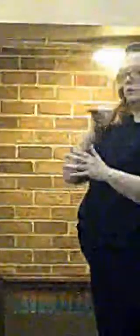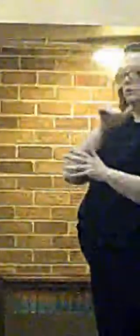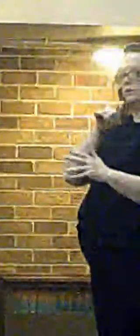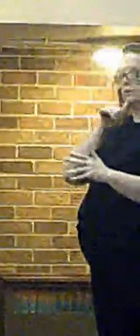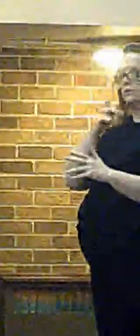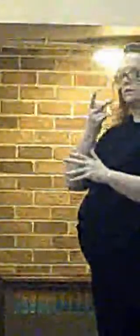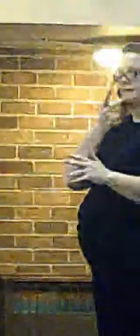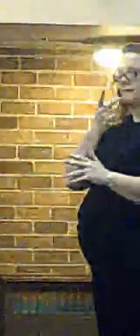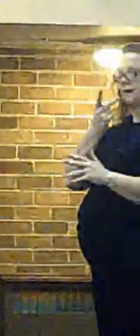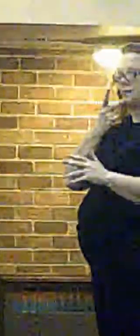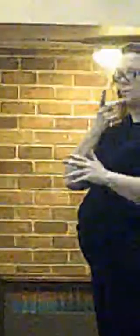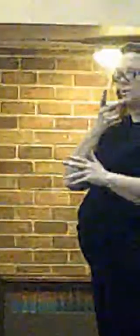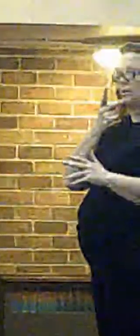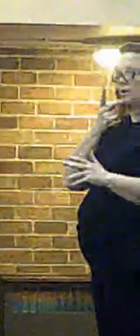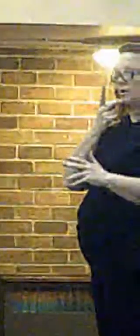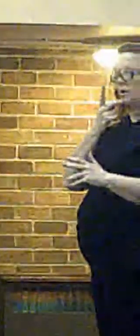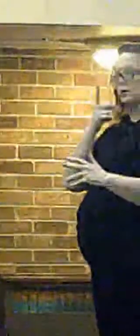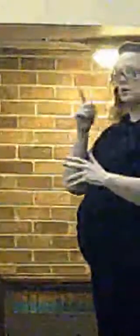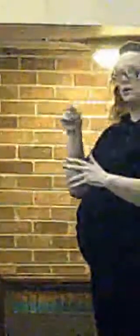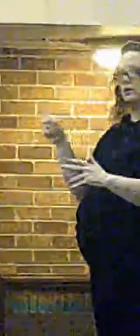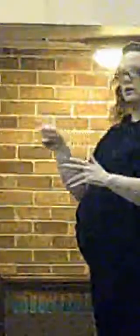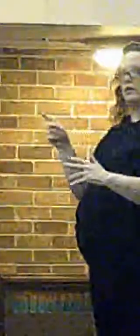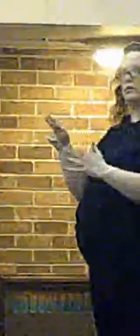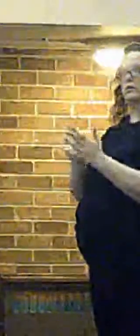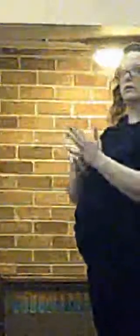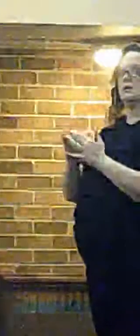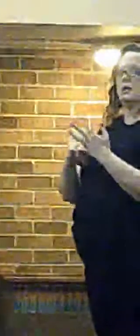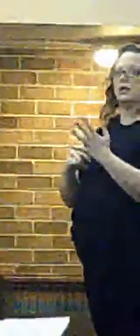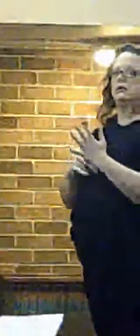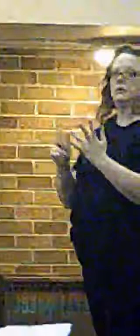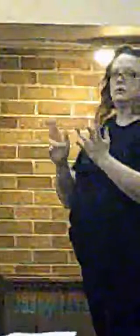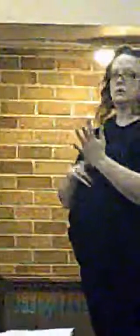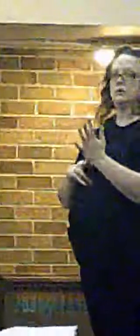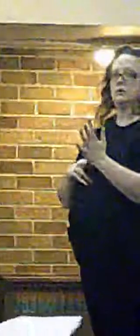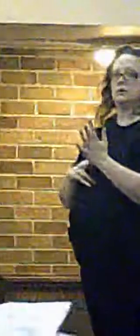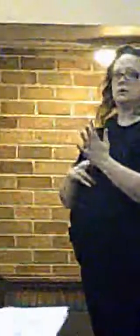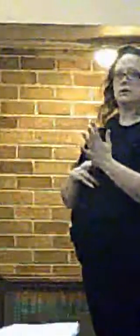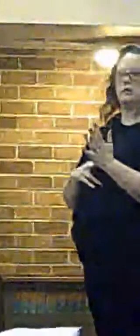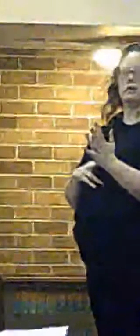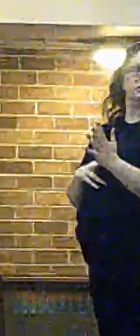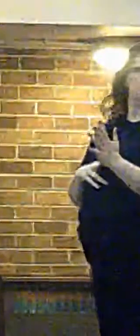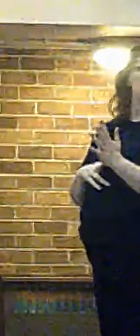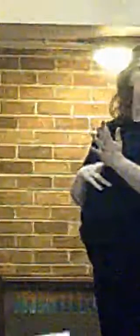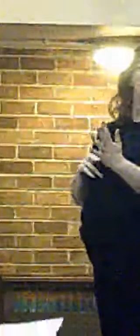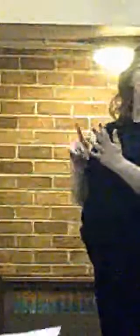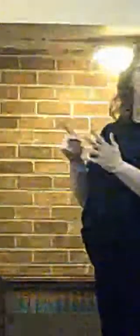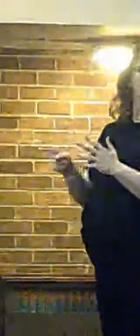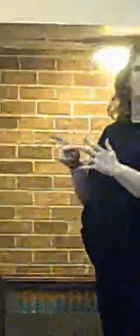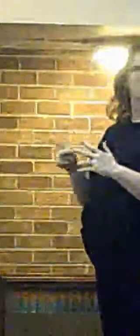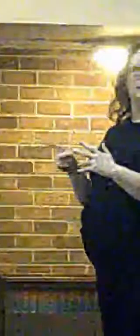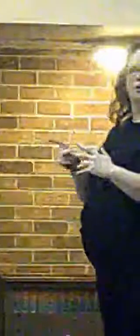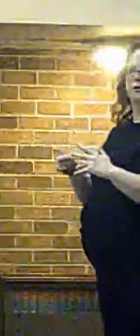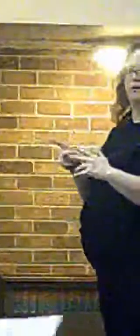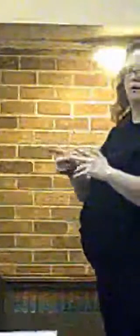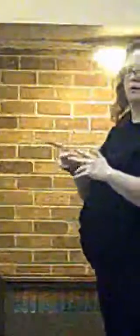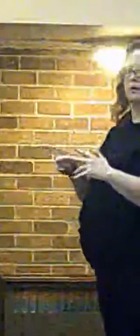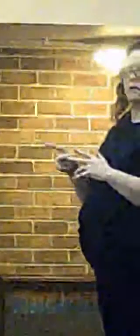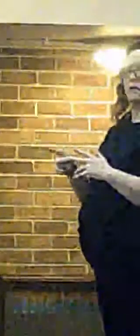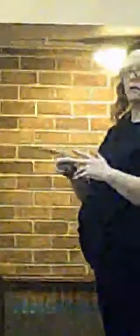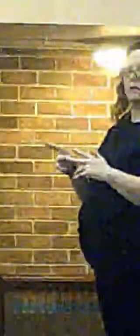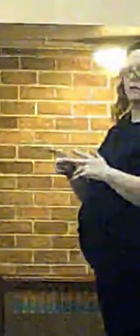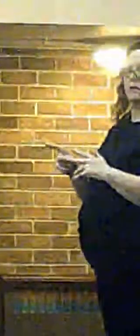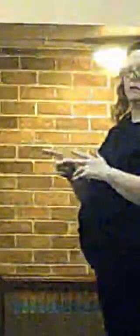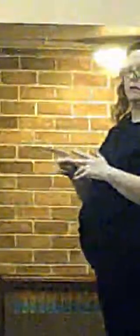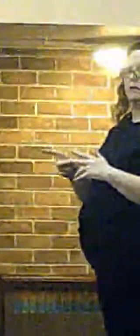Court to service, to service Nesting. Right, okay. What I'm coming to, what I'm